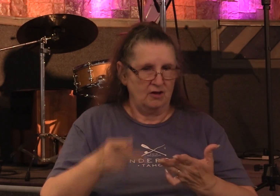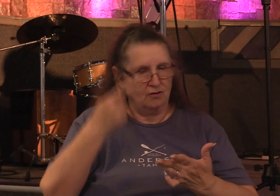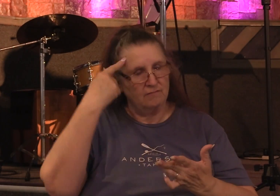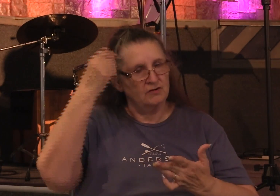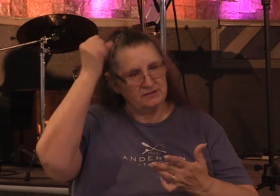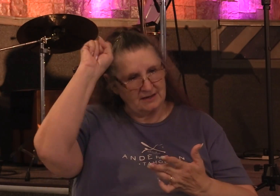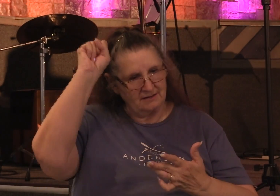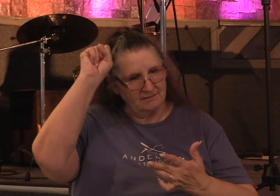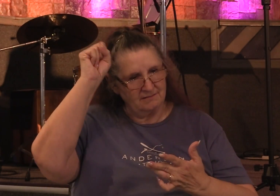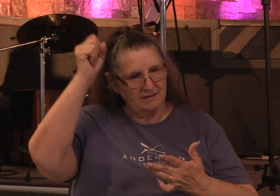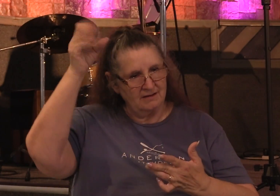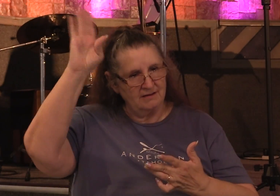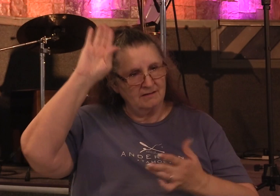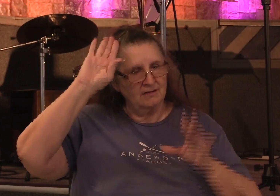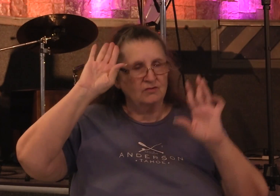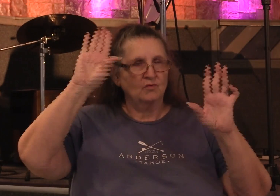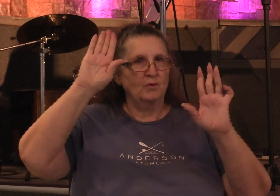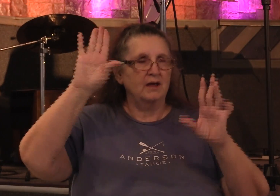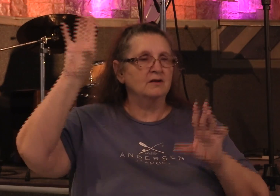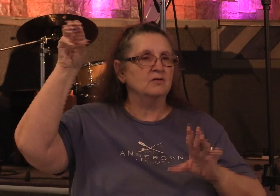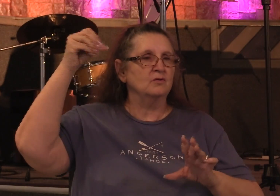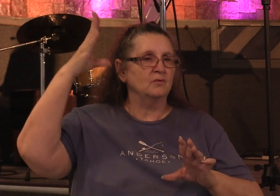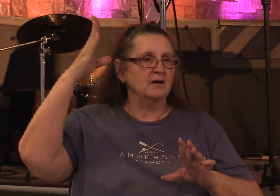God's great grace was upon them all